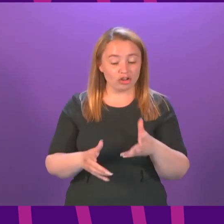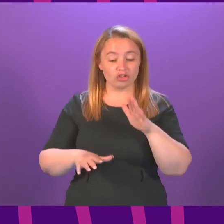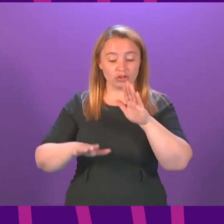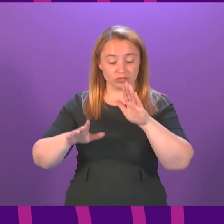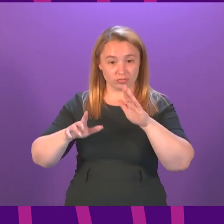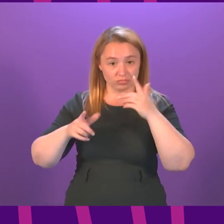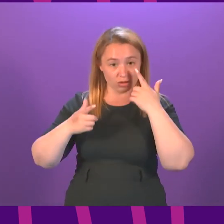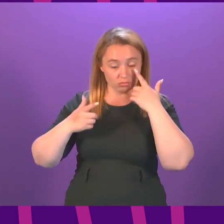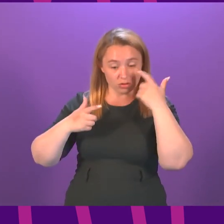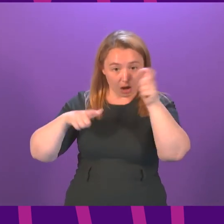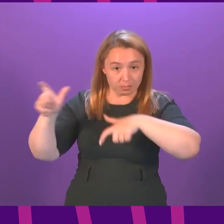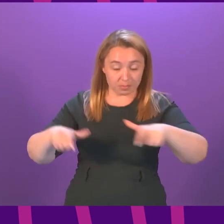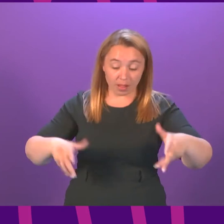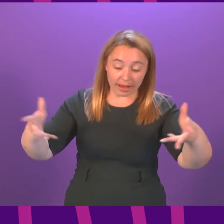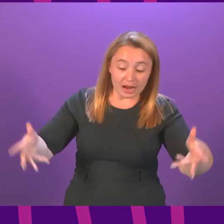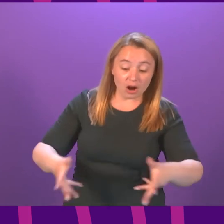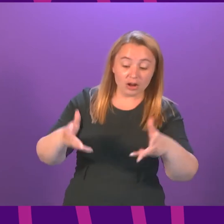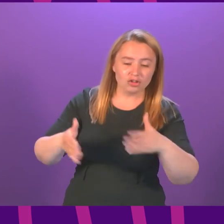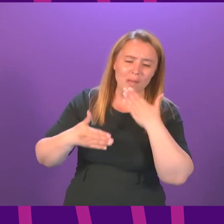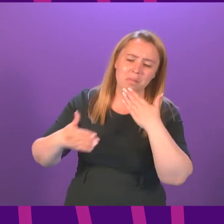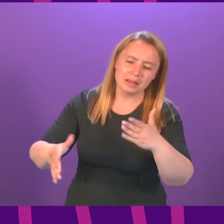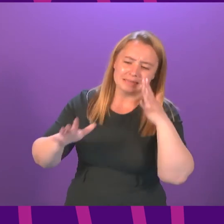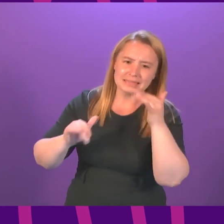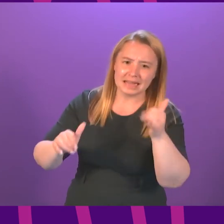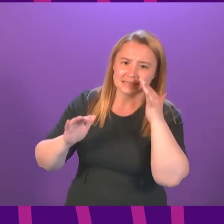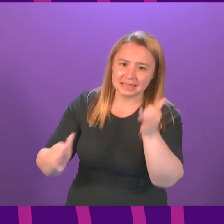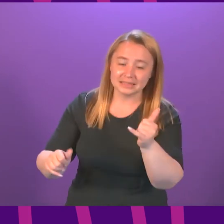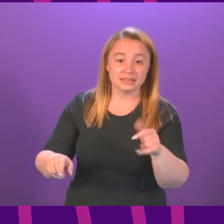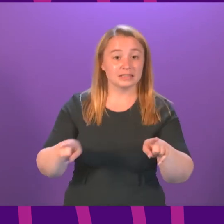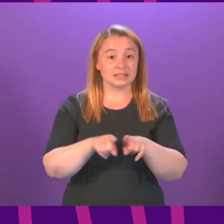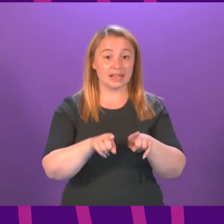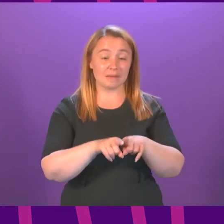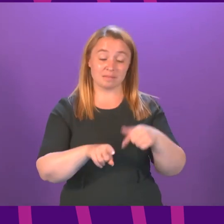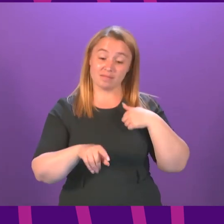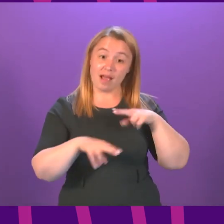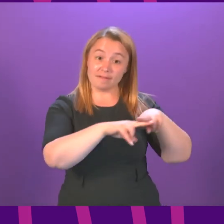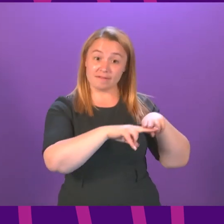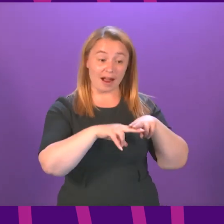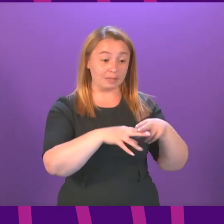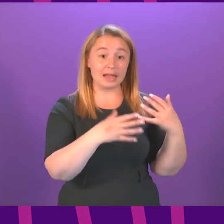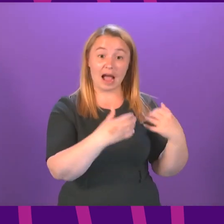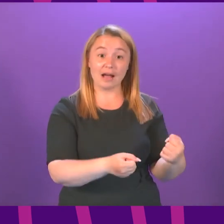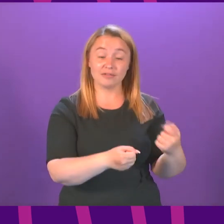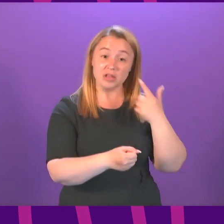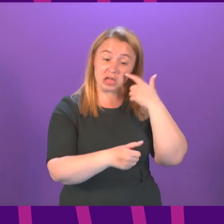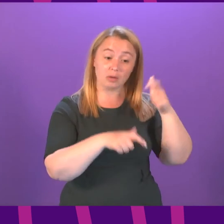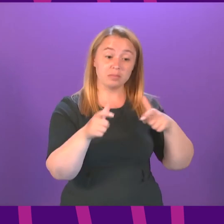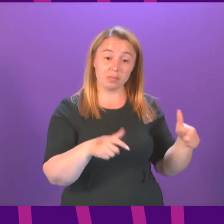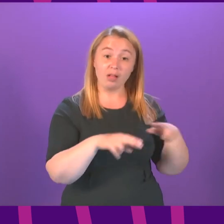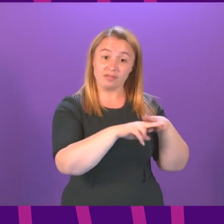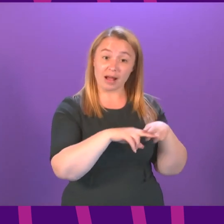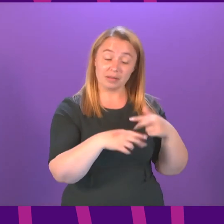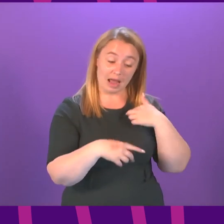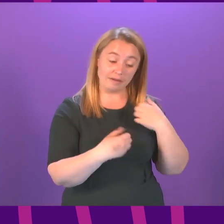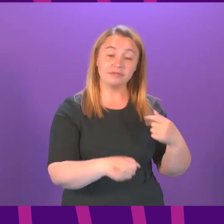young people to do that like many other people across the chamber I have family members in that age cohort that Annie Wells mentioned there I know that for